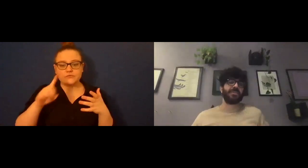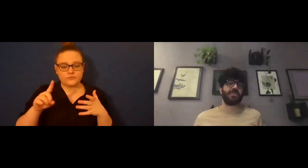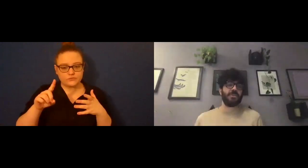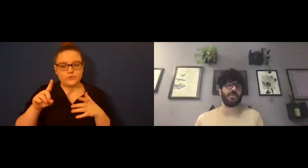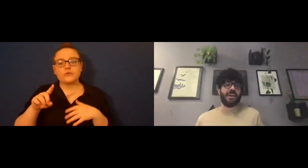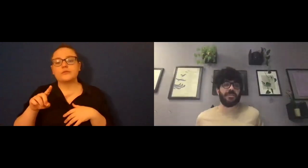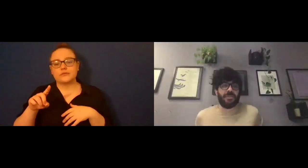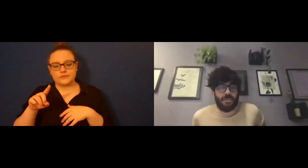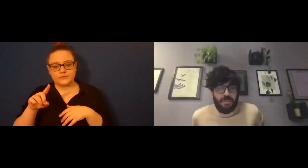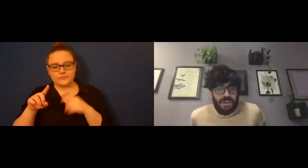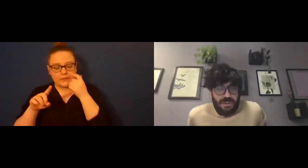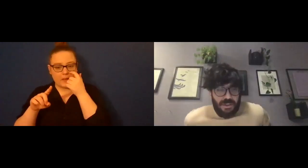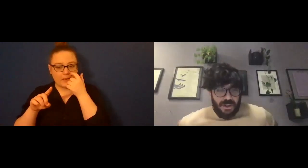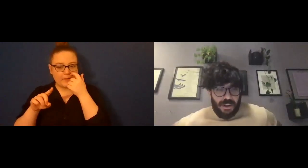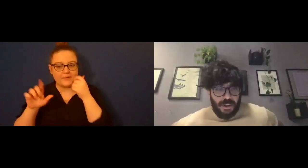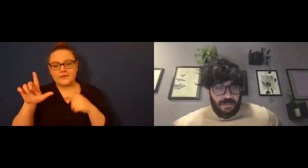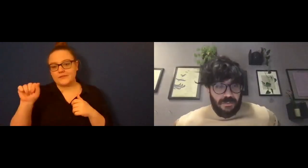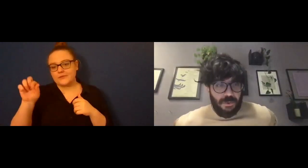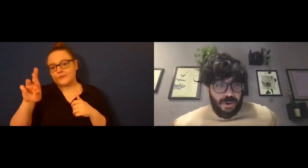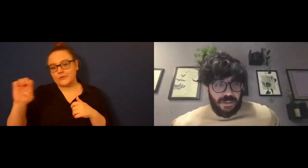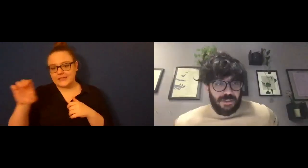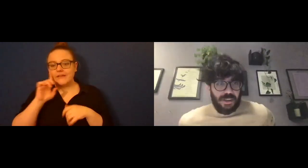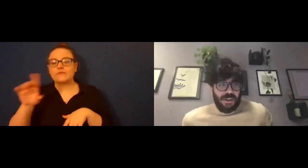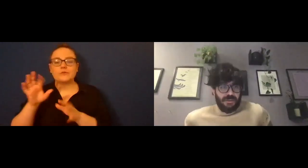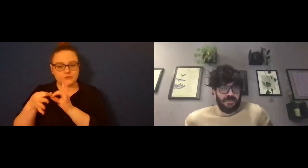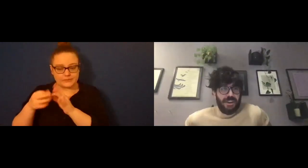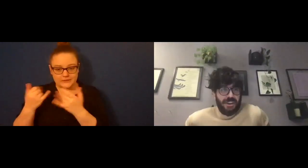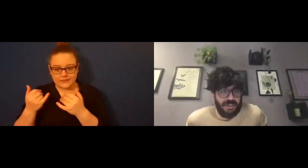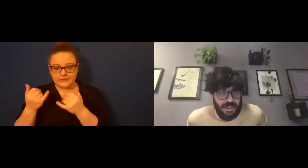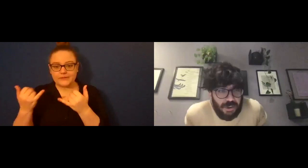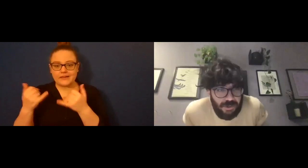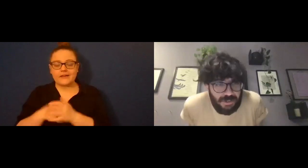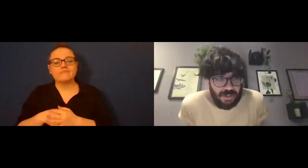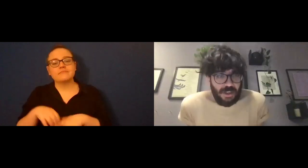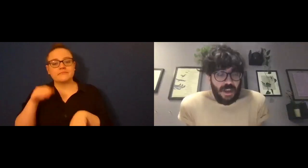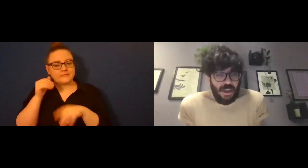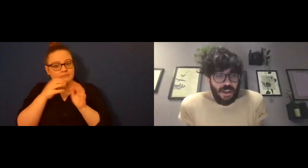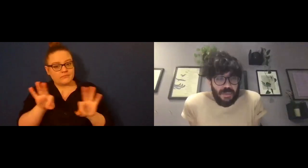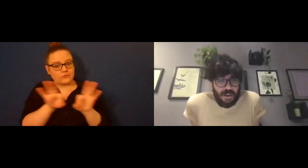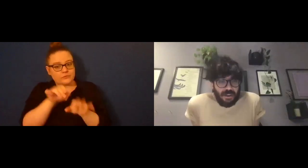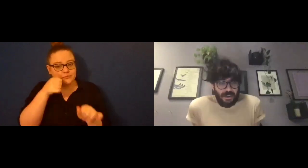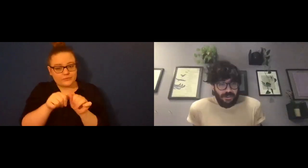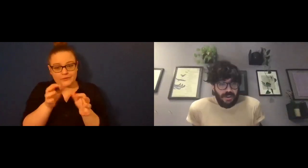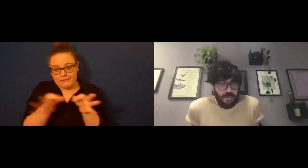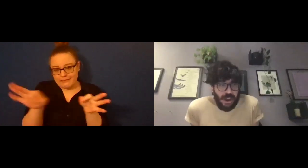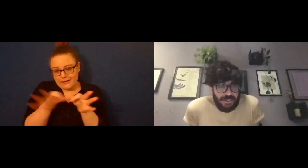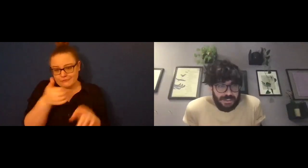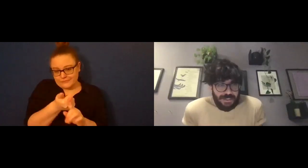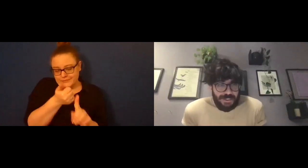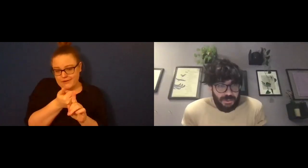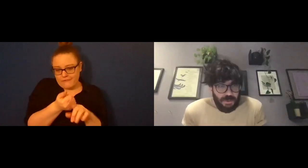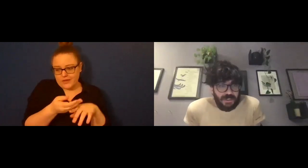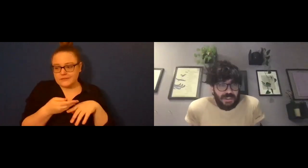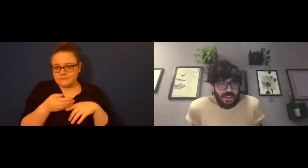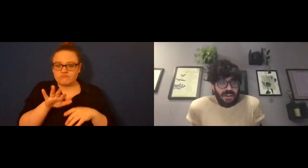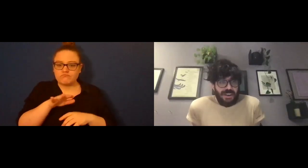this cool act of interpretation for us, reminding us that language is a medium and a creative practice and